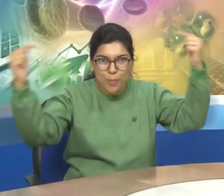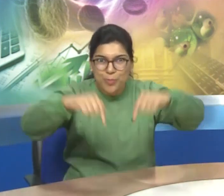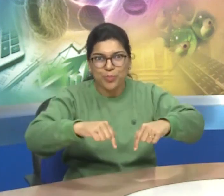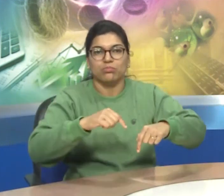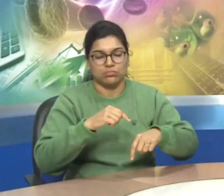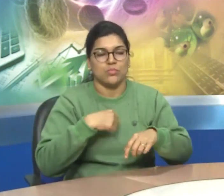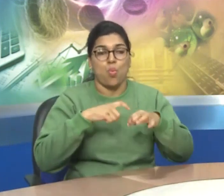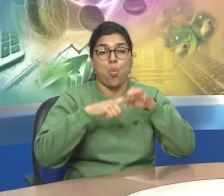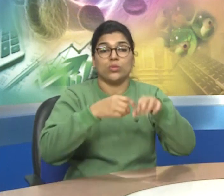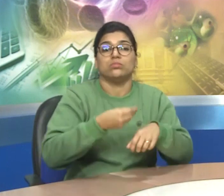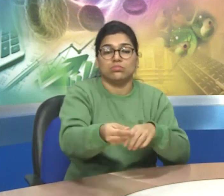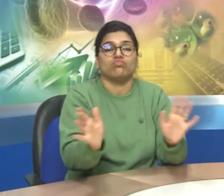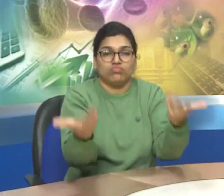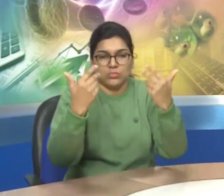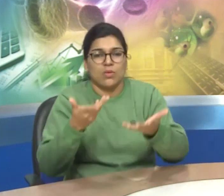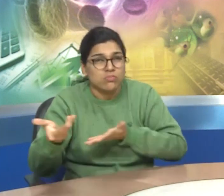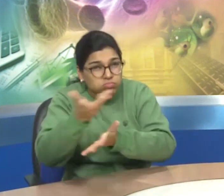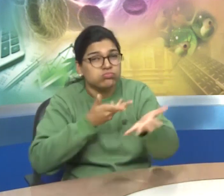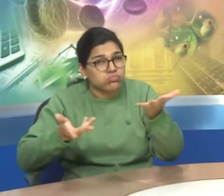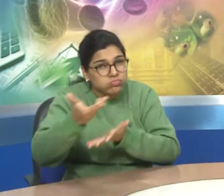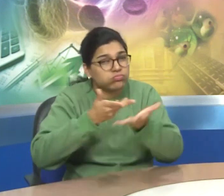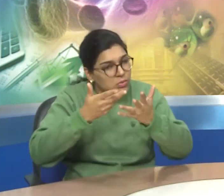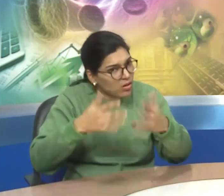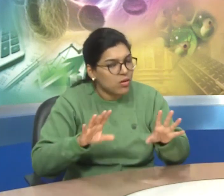in the first hour of every working day of parliament